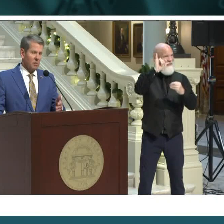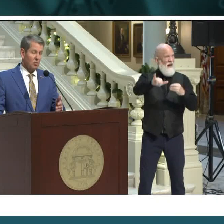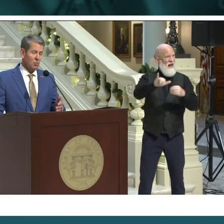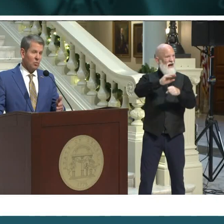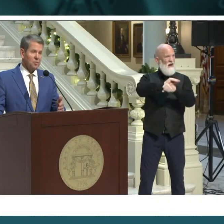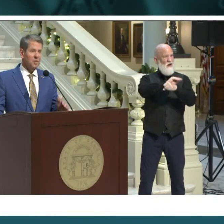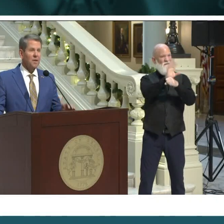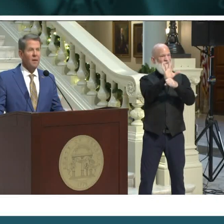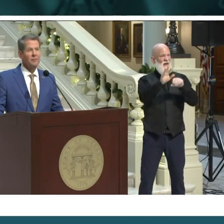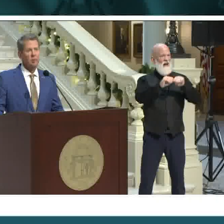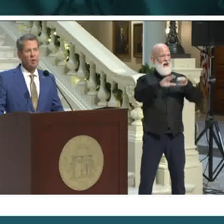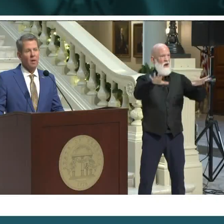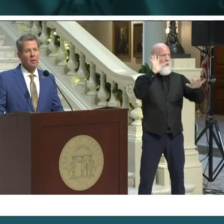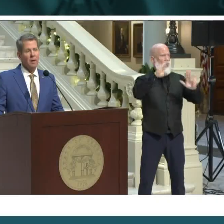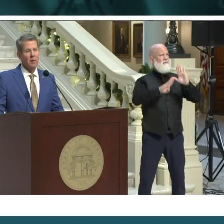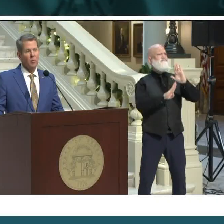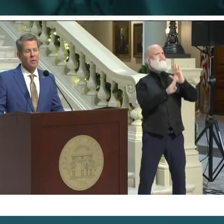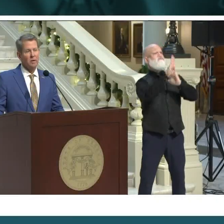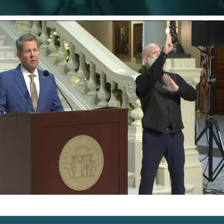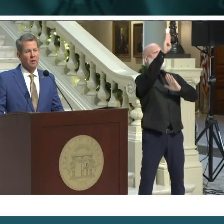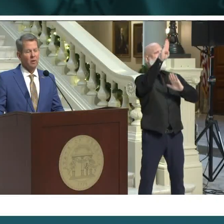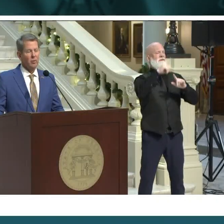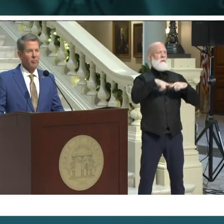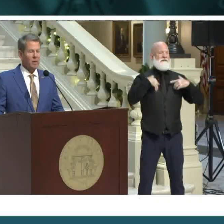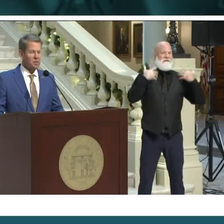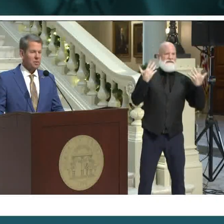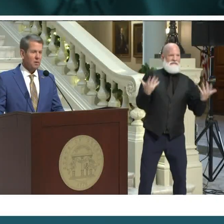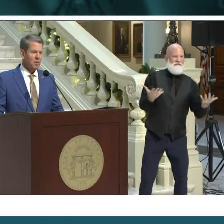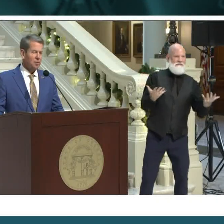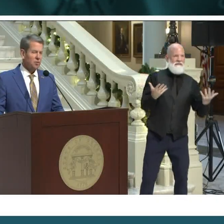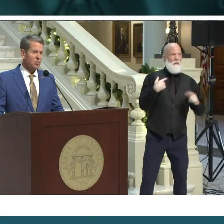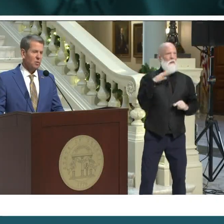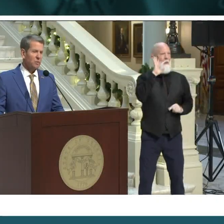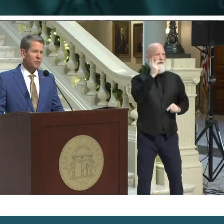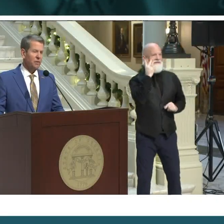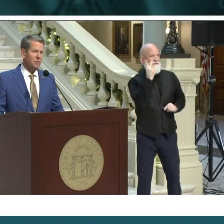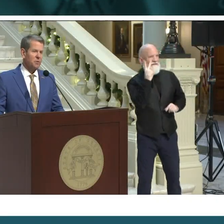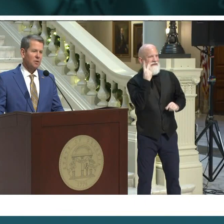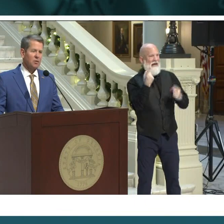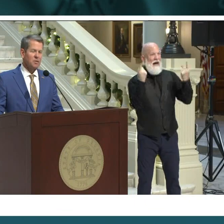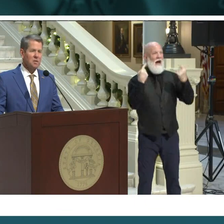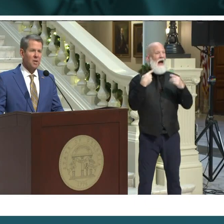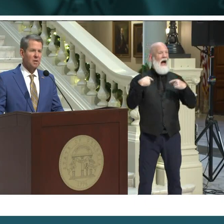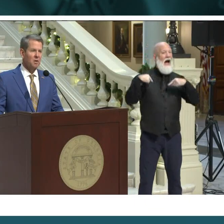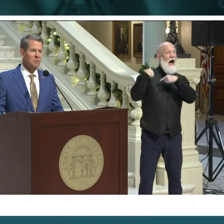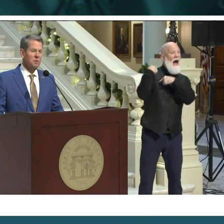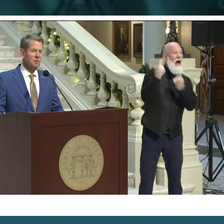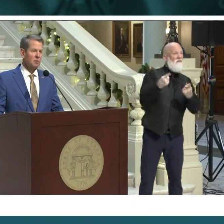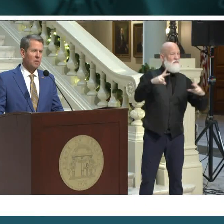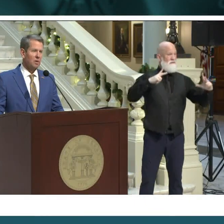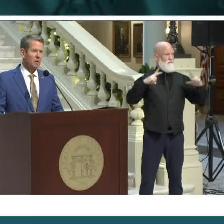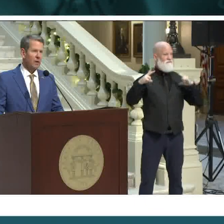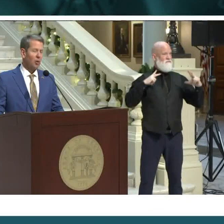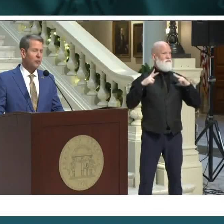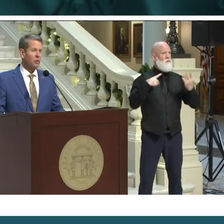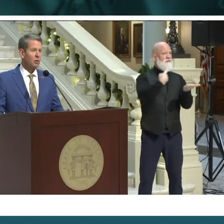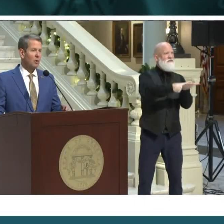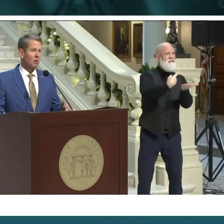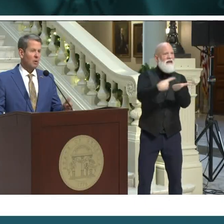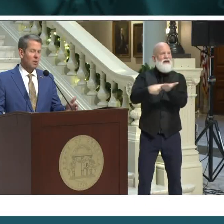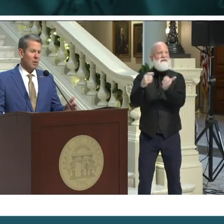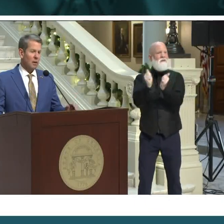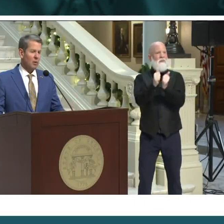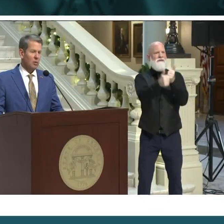I mean, kind of we'll see after a holiday weekend. I know in my discussions with senior executives and Delta,